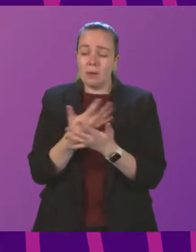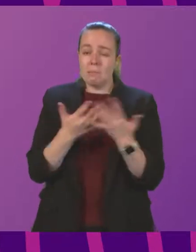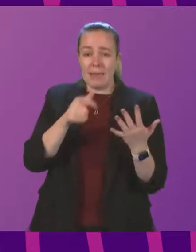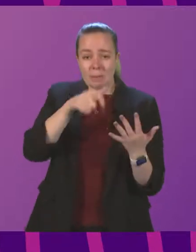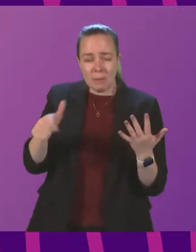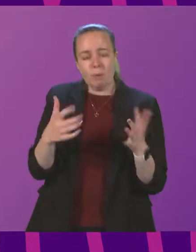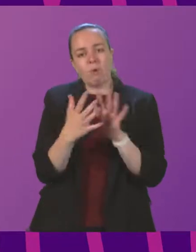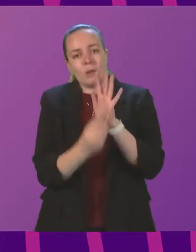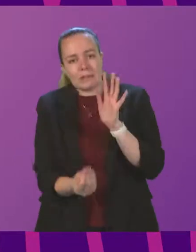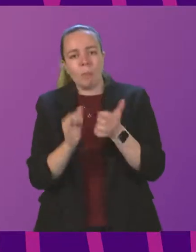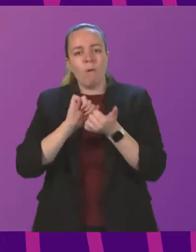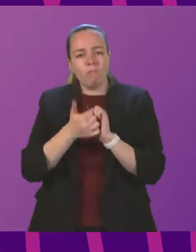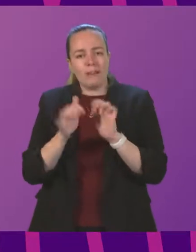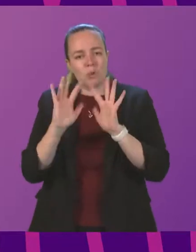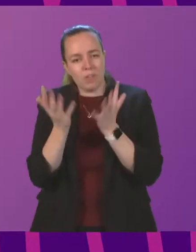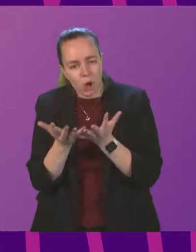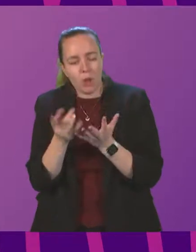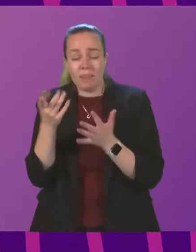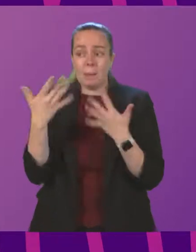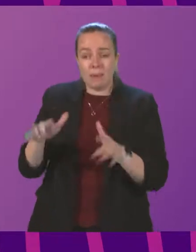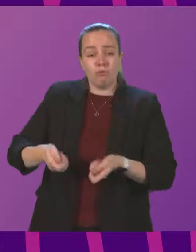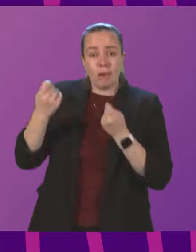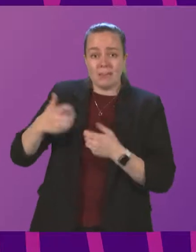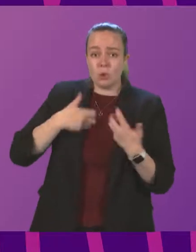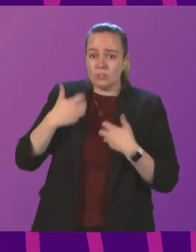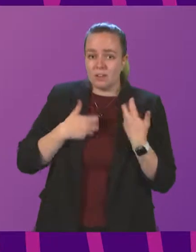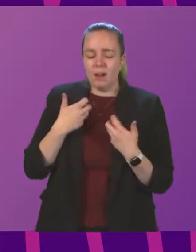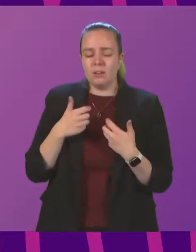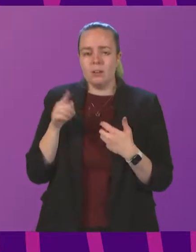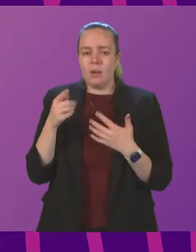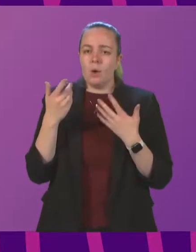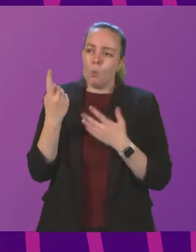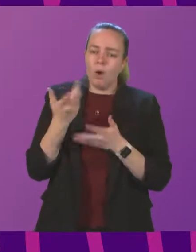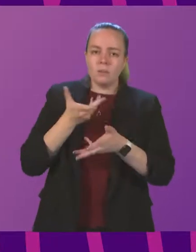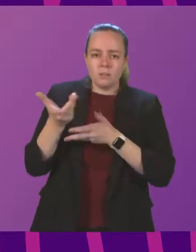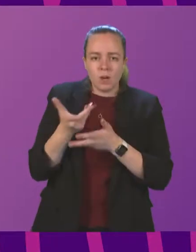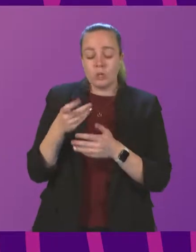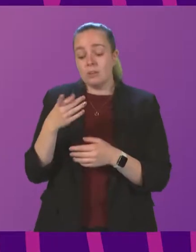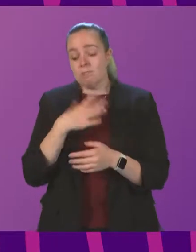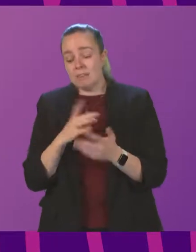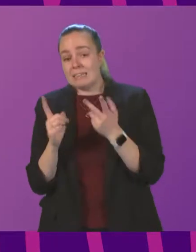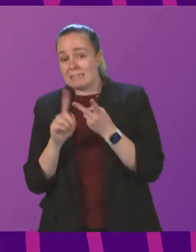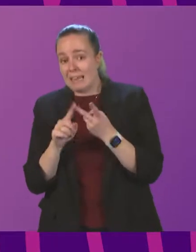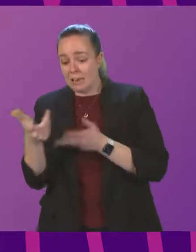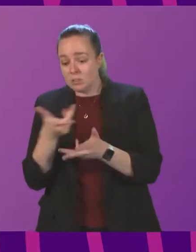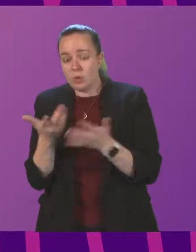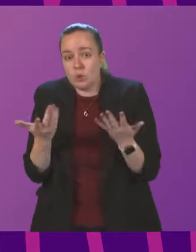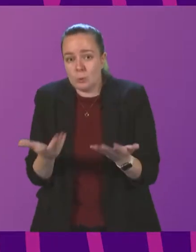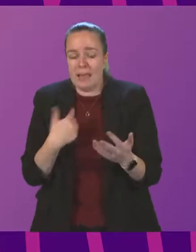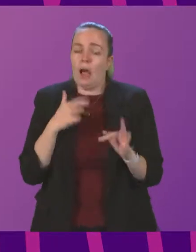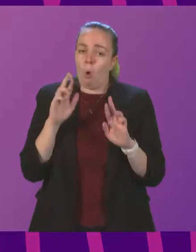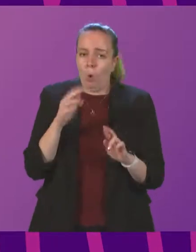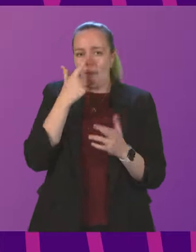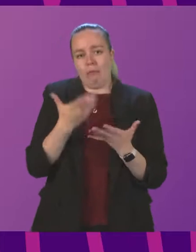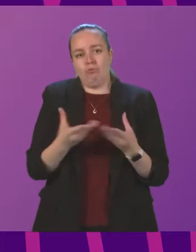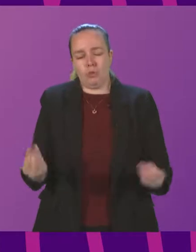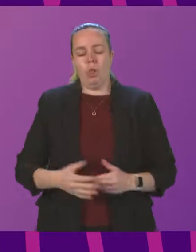for example, Friends of the Earth, who have raised concerns, has had one discussion on this. It is having a second discussion today, and I hope that is how these things can be resolved.